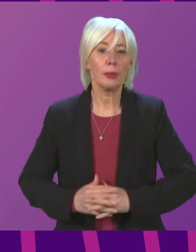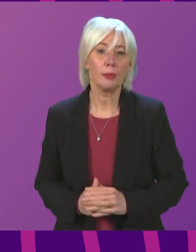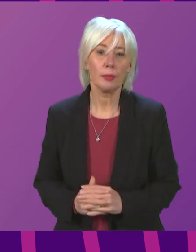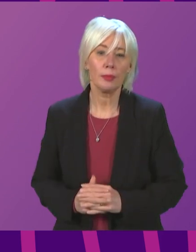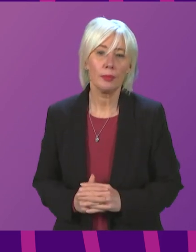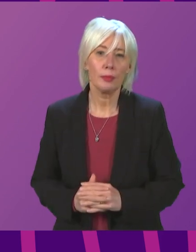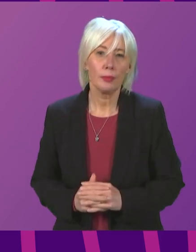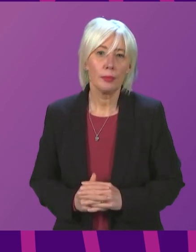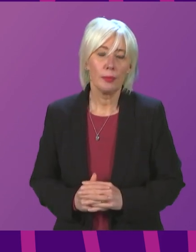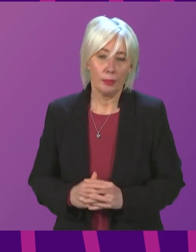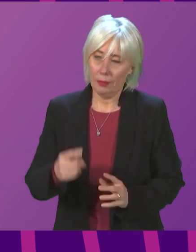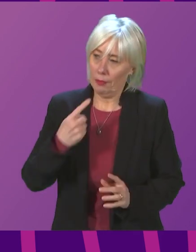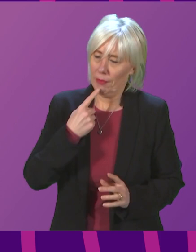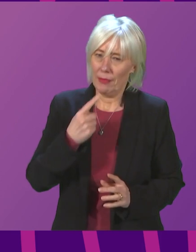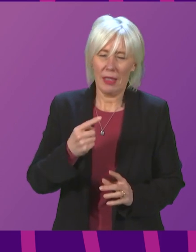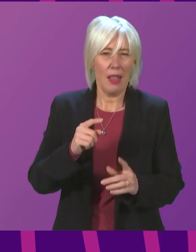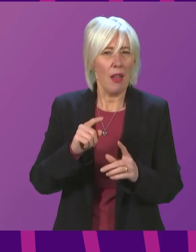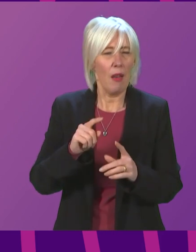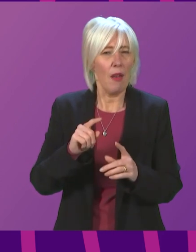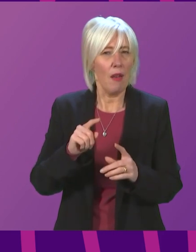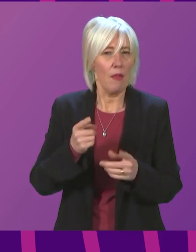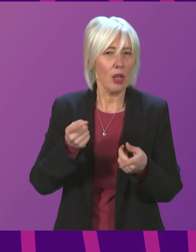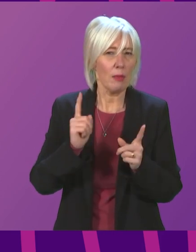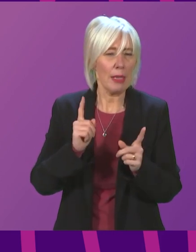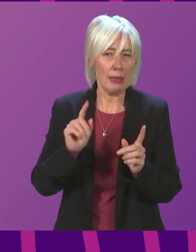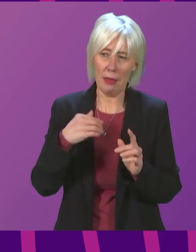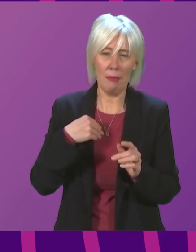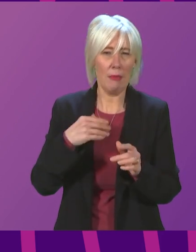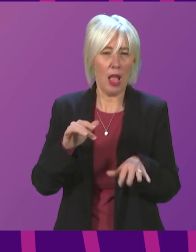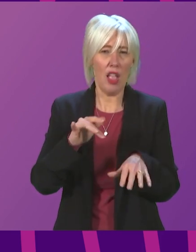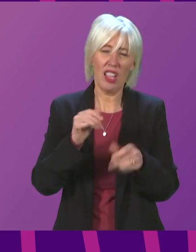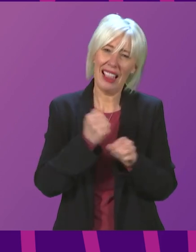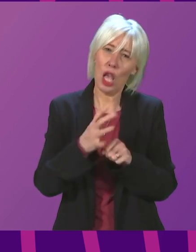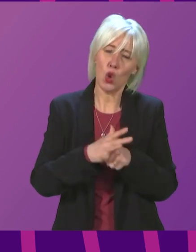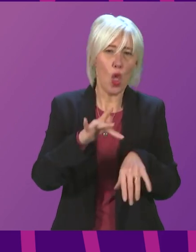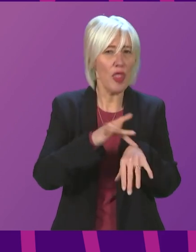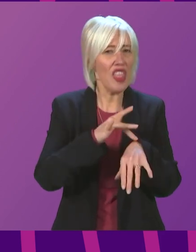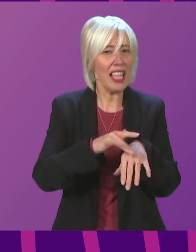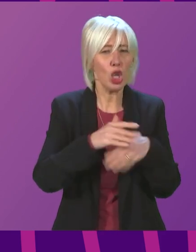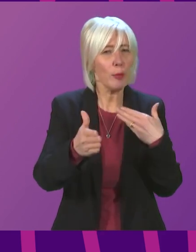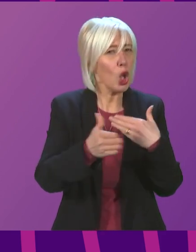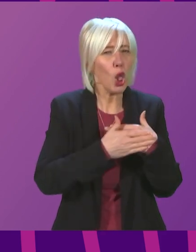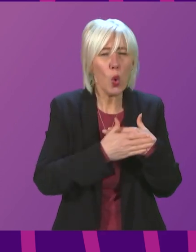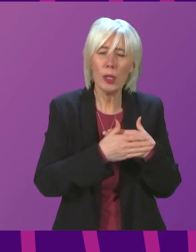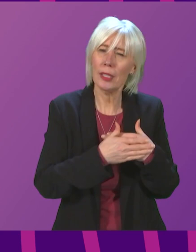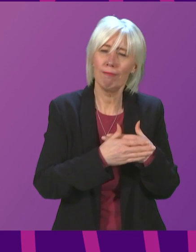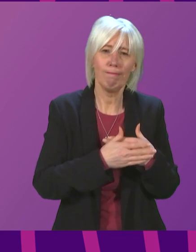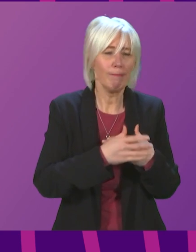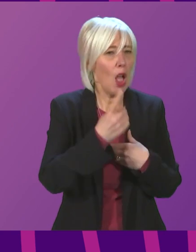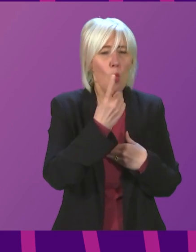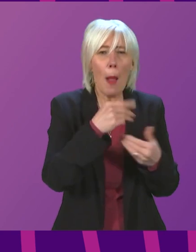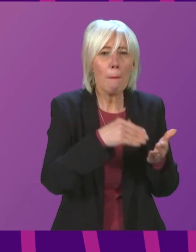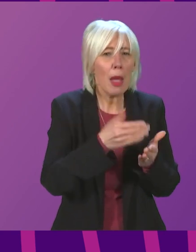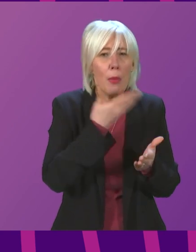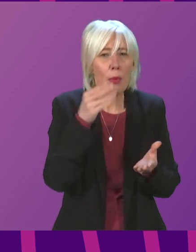officer. Can I press the First Minister on my constituents who have been affected by the closure of theatres in Glasgow? They've gone a month without wages, and they